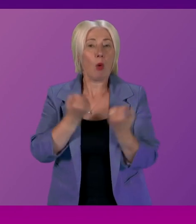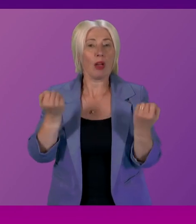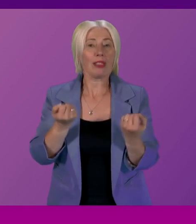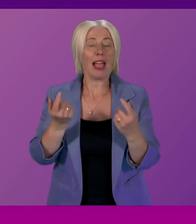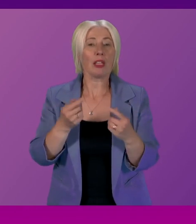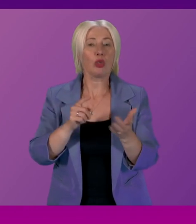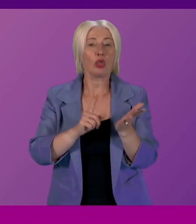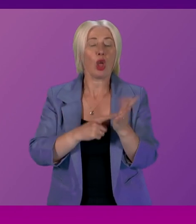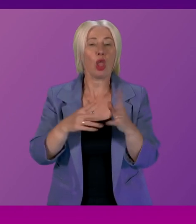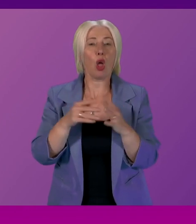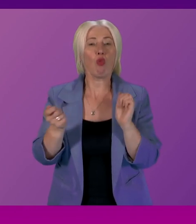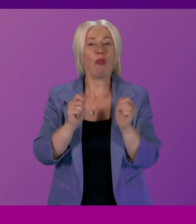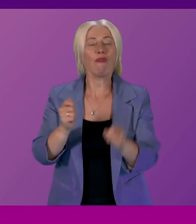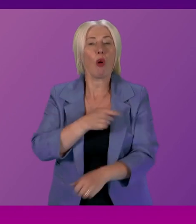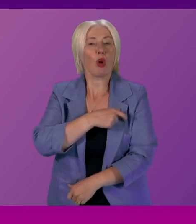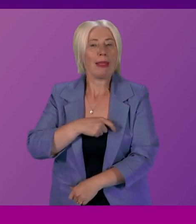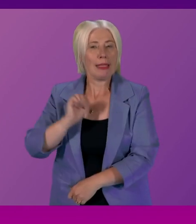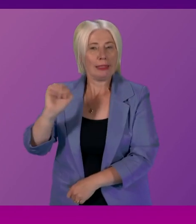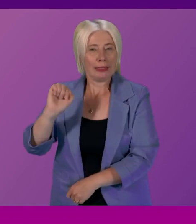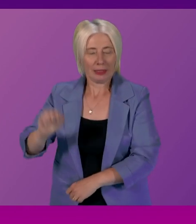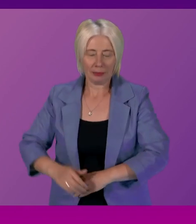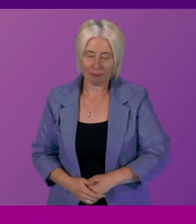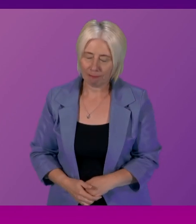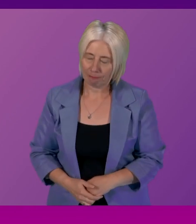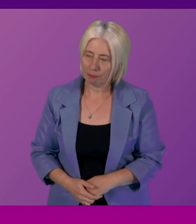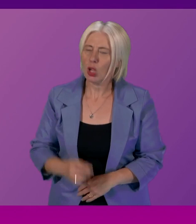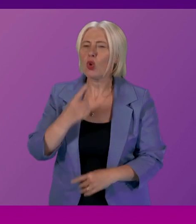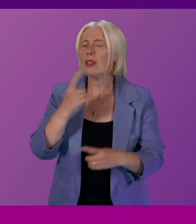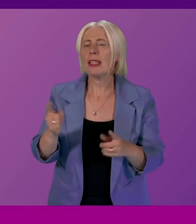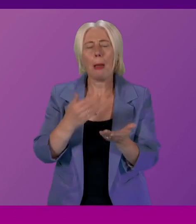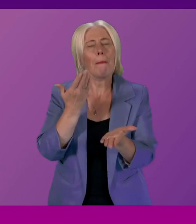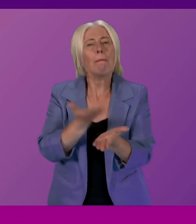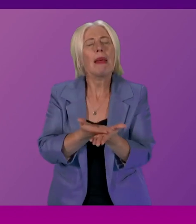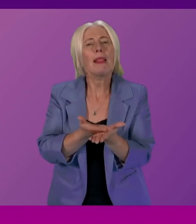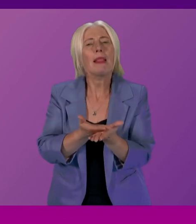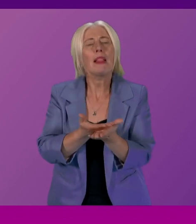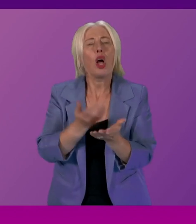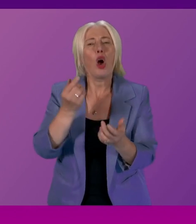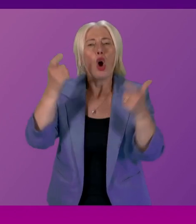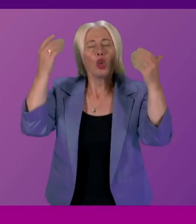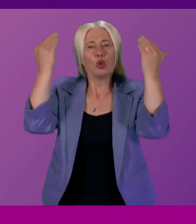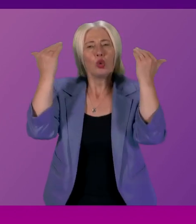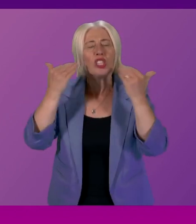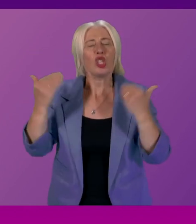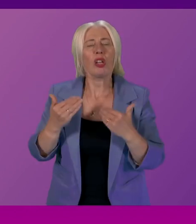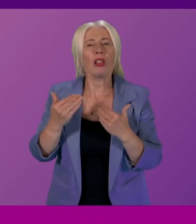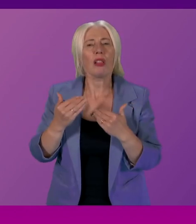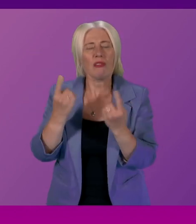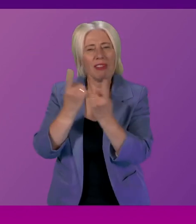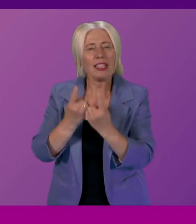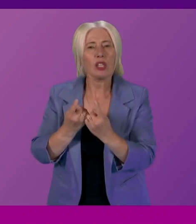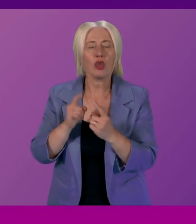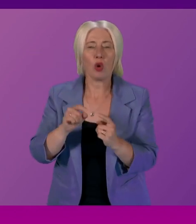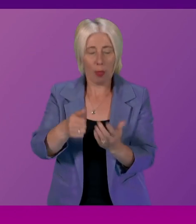question Stuart Thank you you announced a bill on judicial factors in the programme for government which is